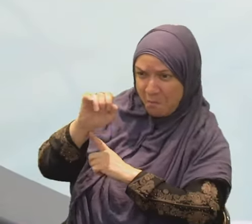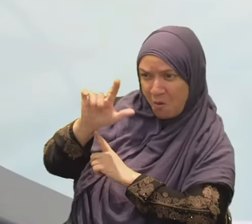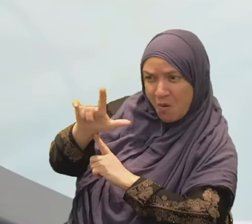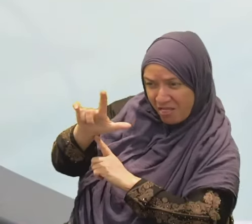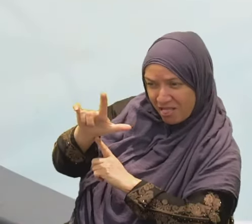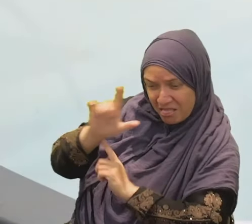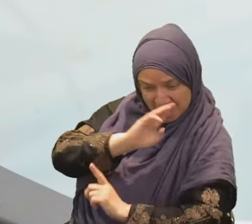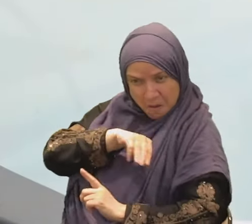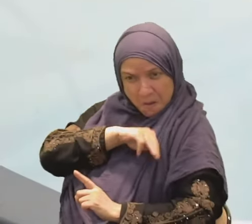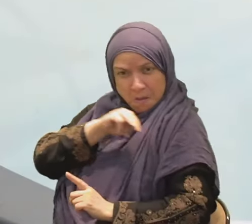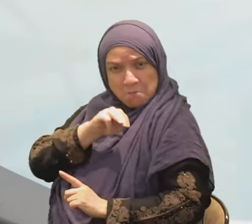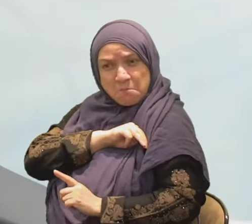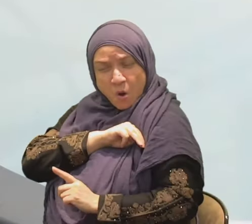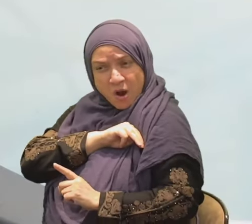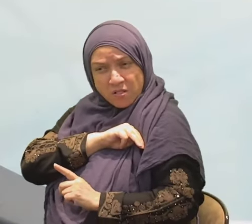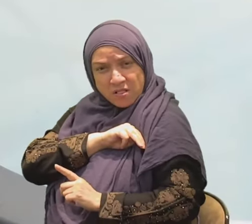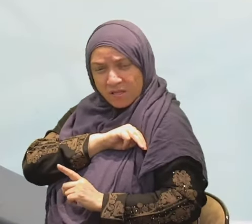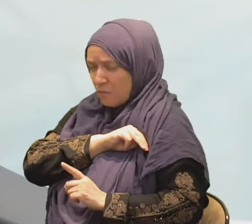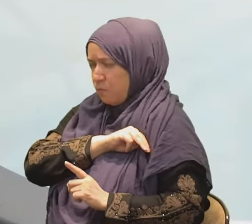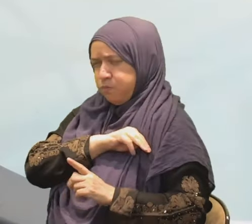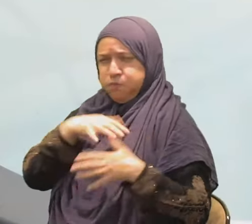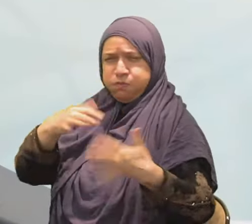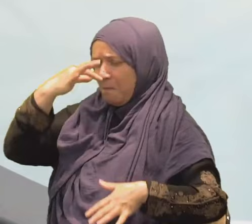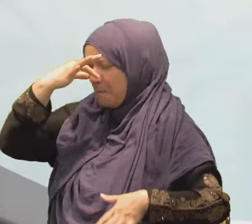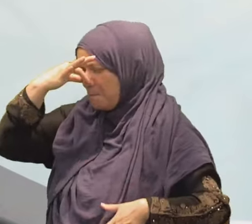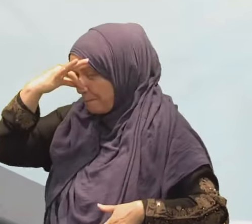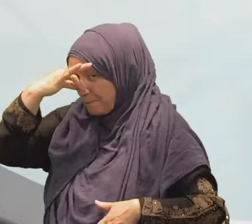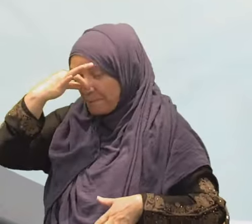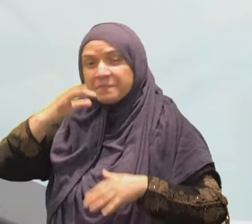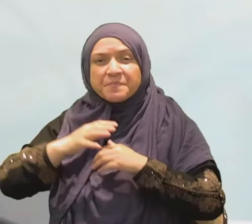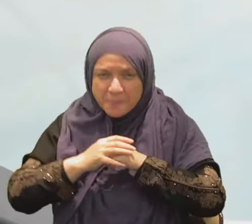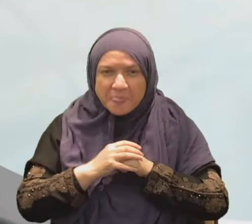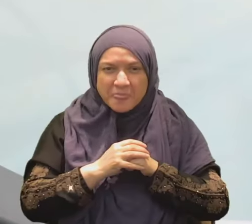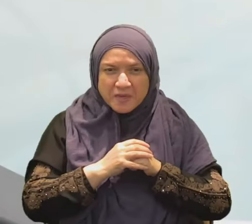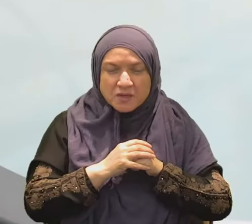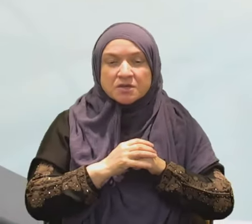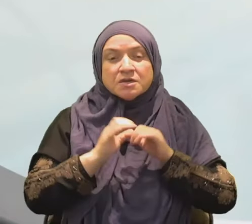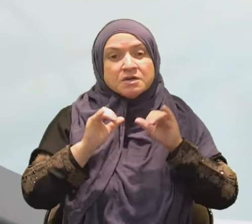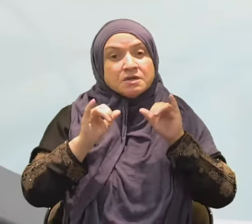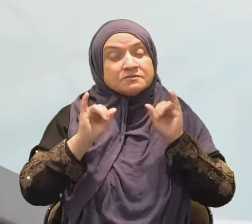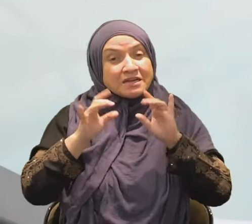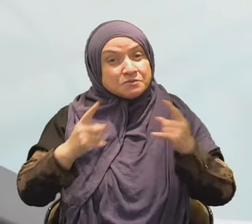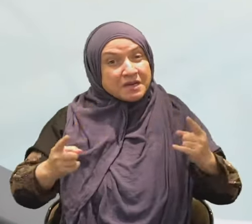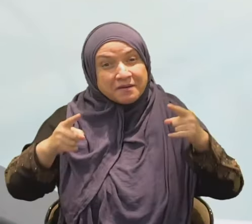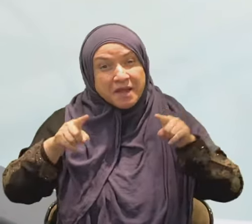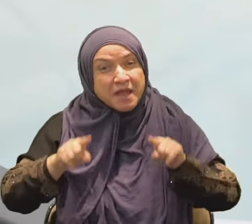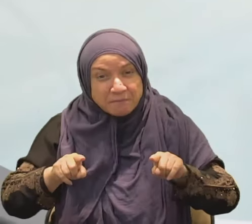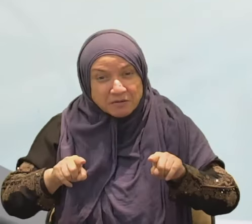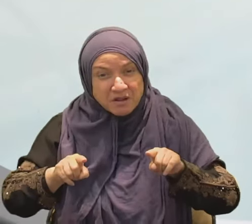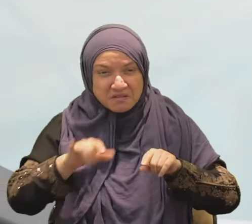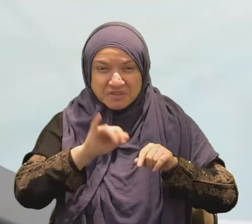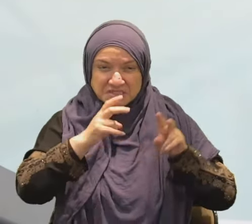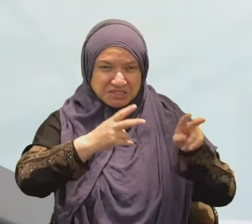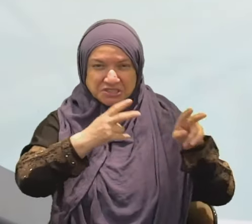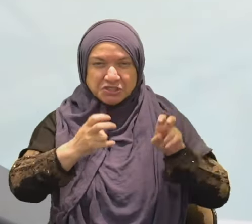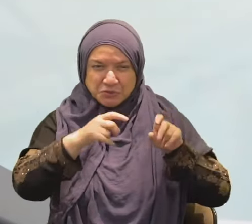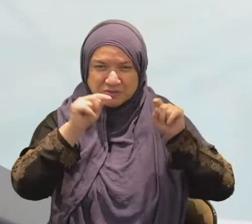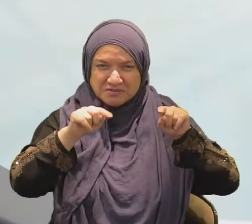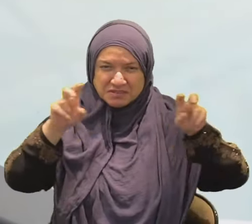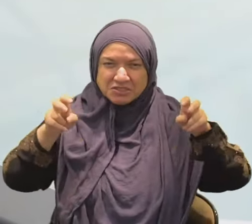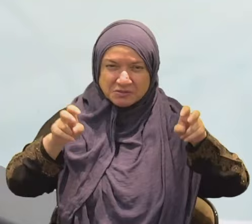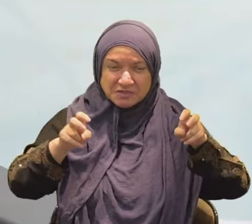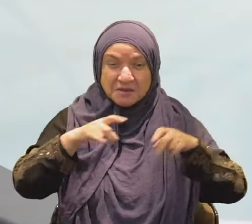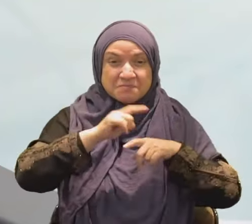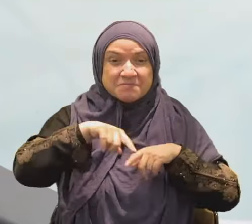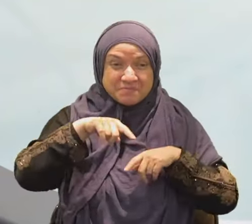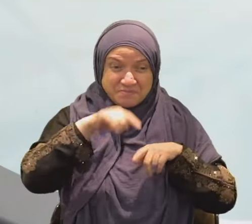We have a very different way to define what human being is versus the West or the modern West, how